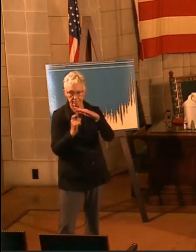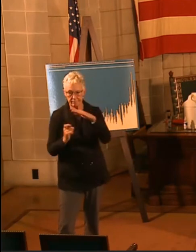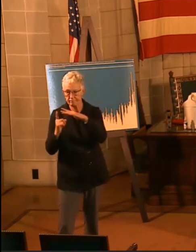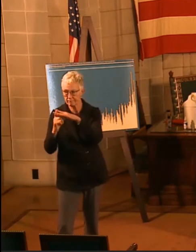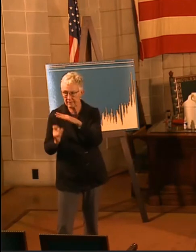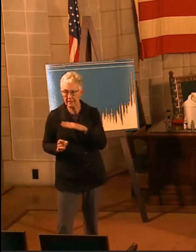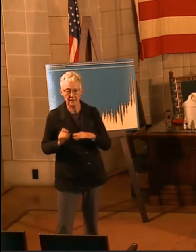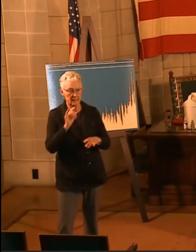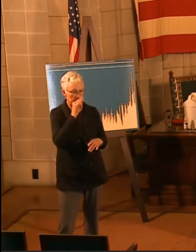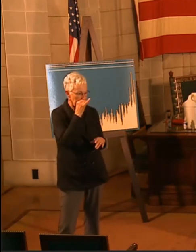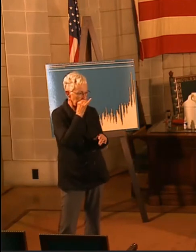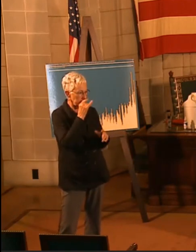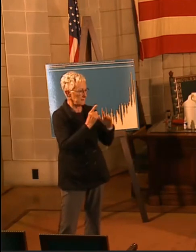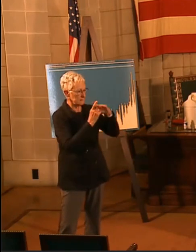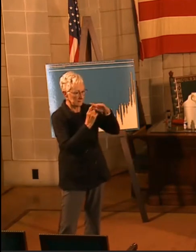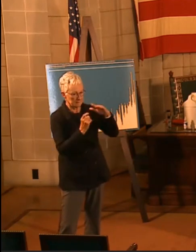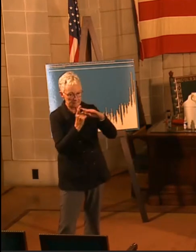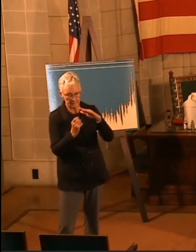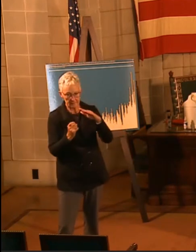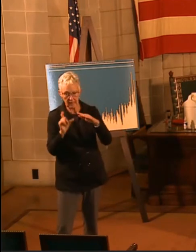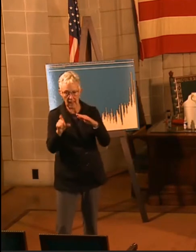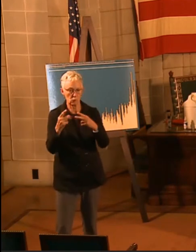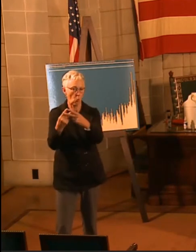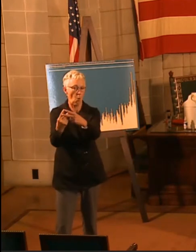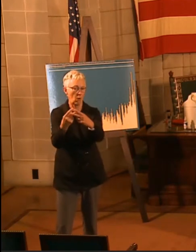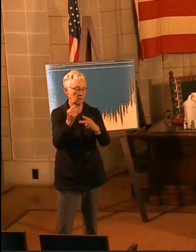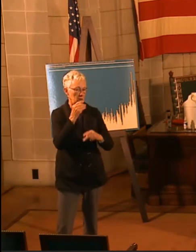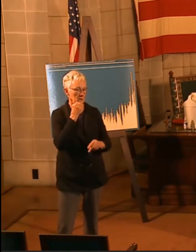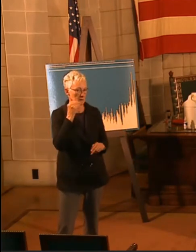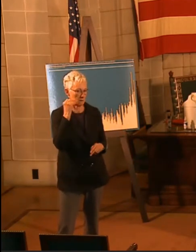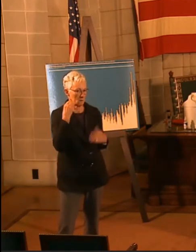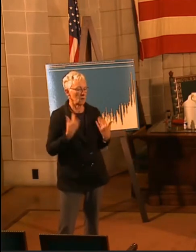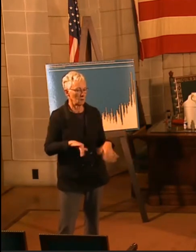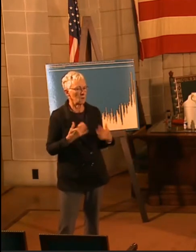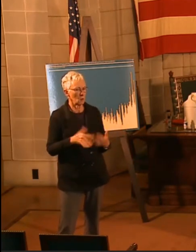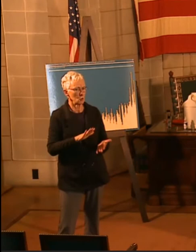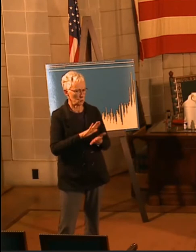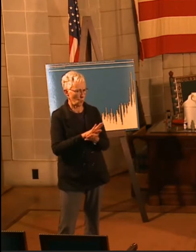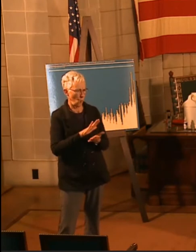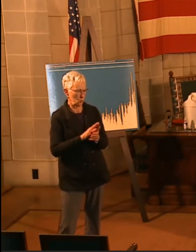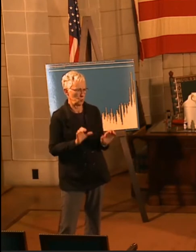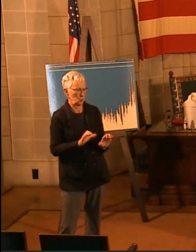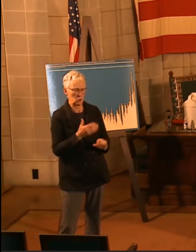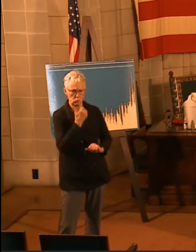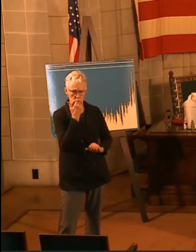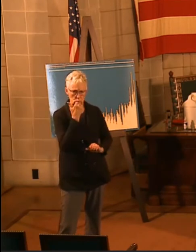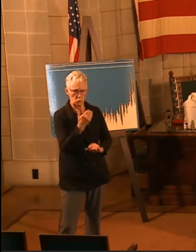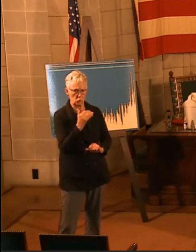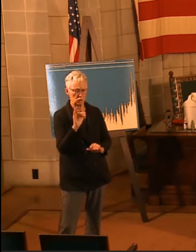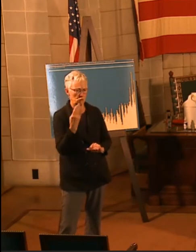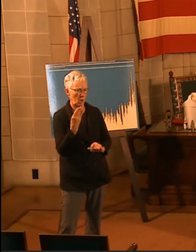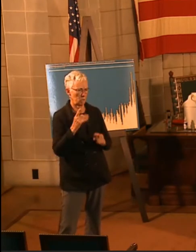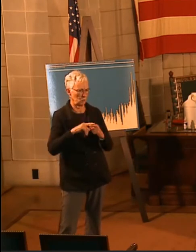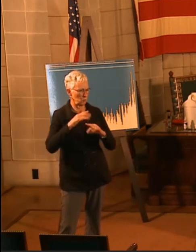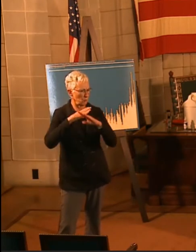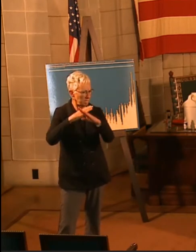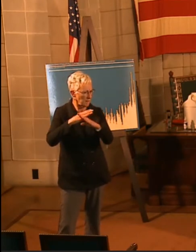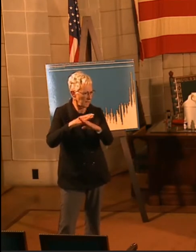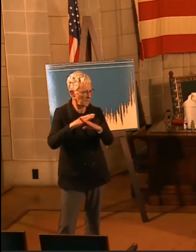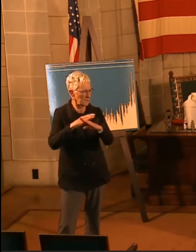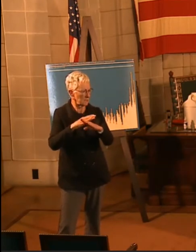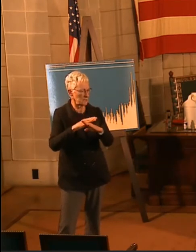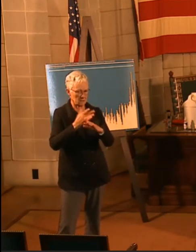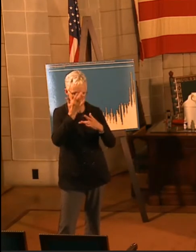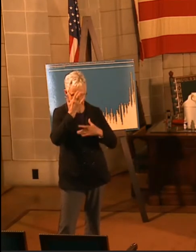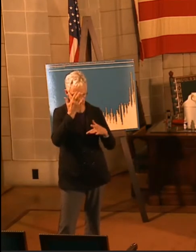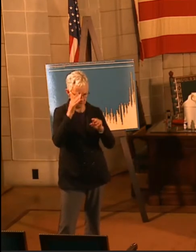that instruction becomes inefficient. Schools are taking impressive steps to prevent exposures between kids while together at school,